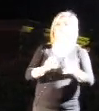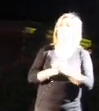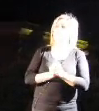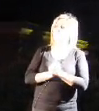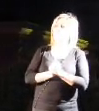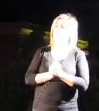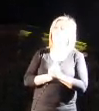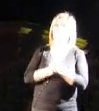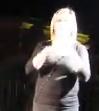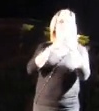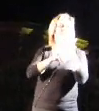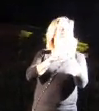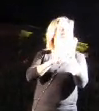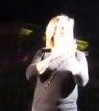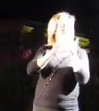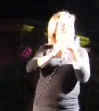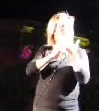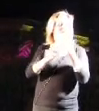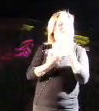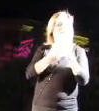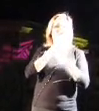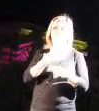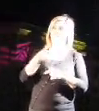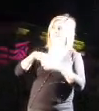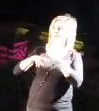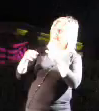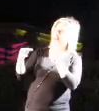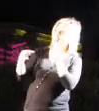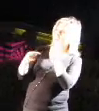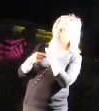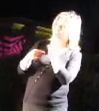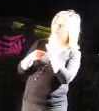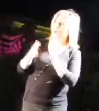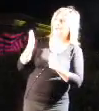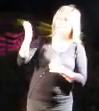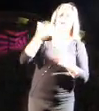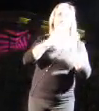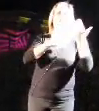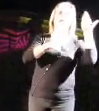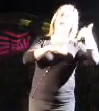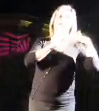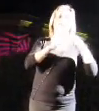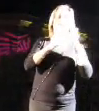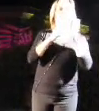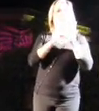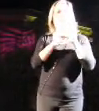There's art down there in what she called the public loo, I'm calling it the Heritage Toilet.